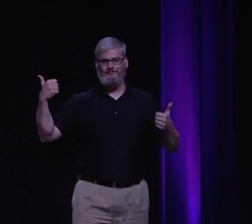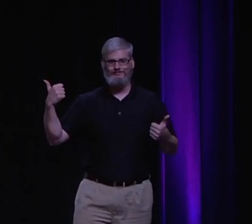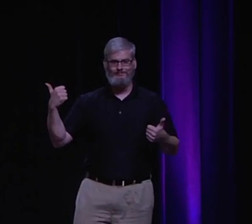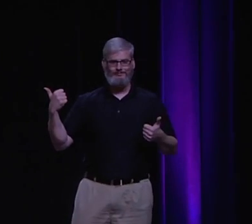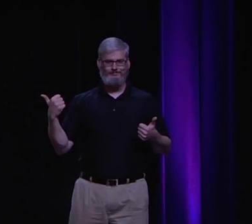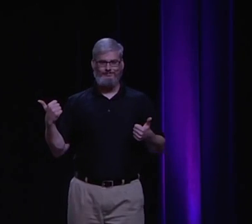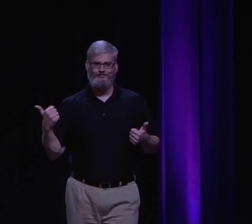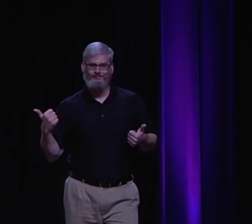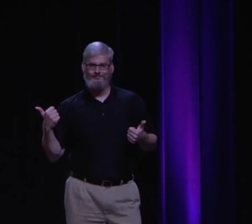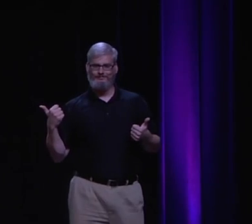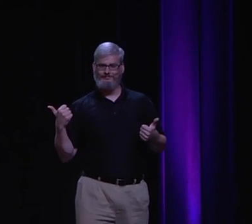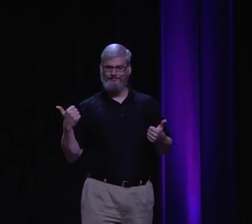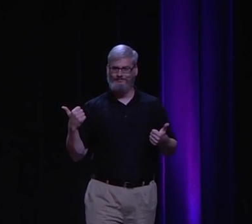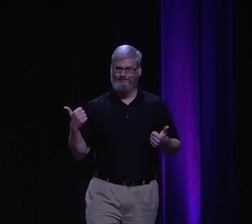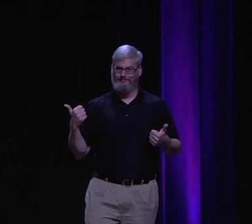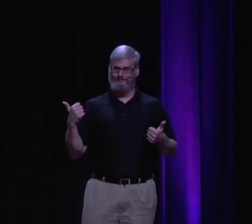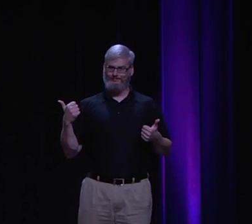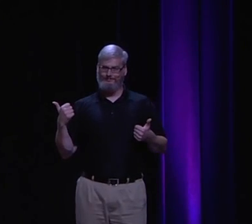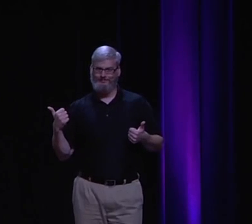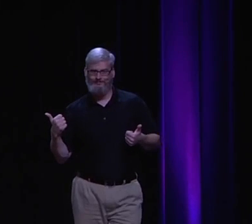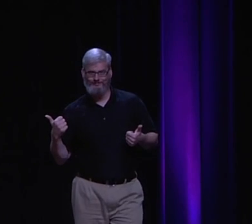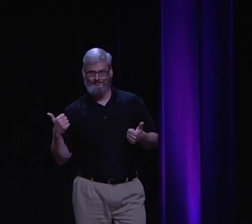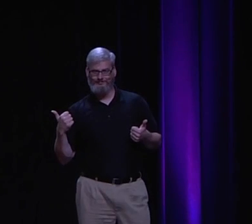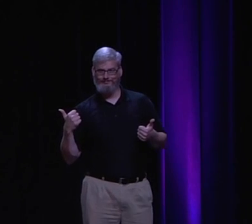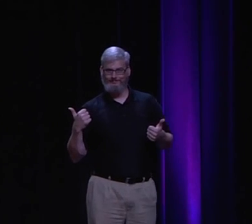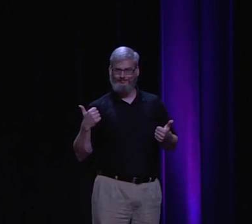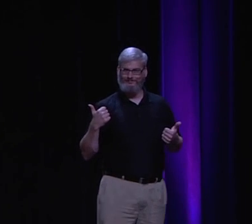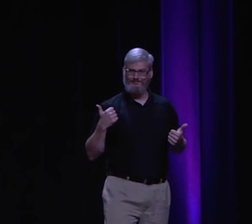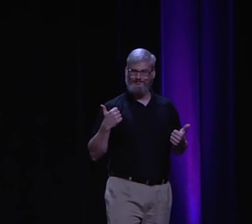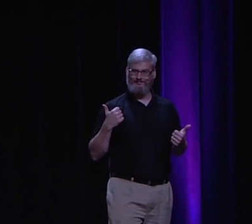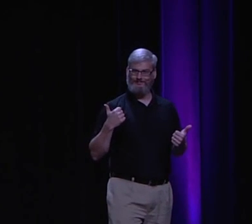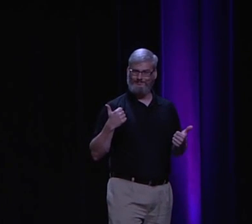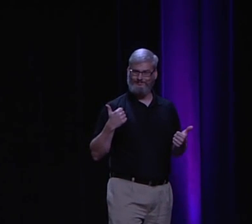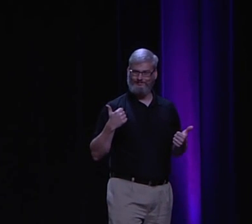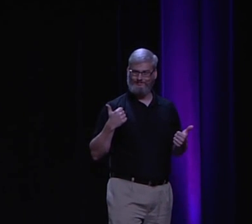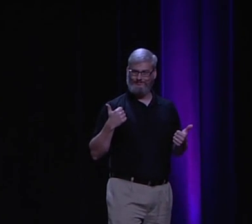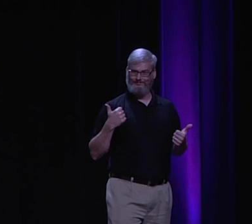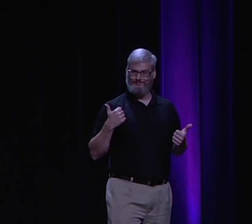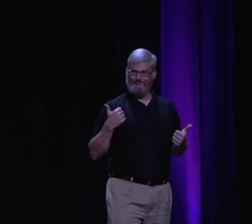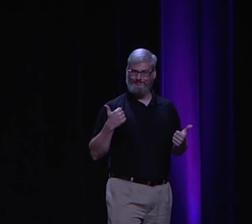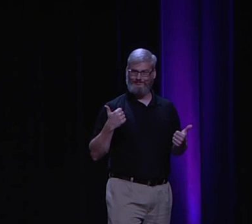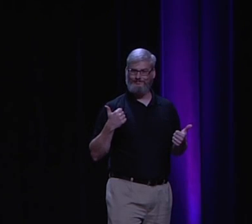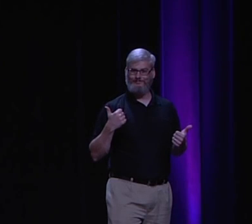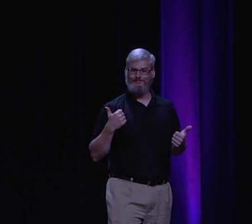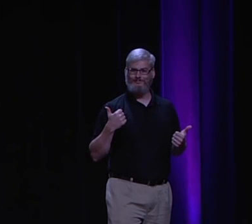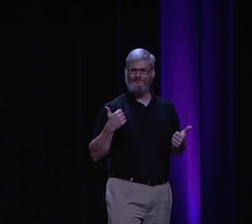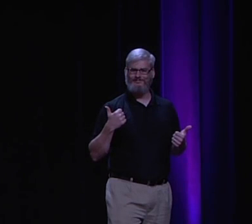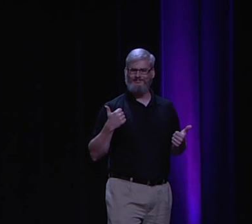someone, a Jew, a Christian, or a Muslim, I came up with this new idea and challenged the old traditional thinking. I said, there is no God.